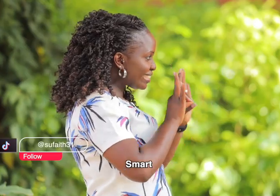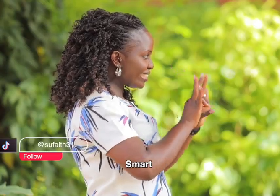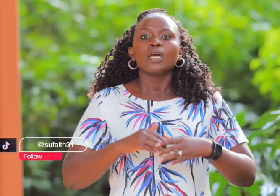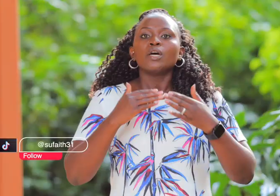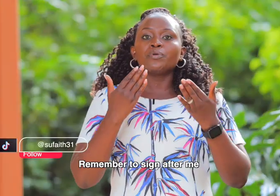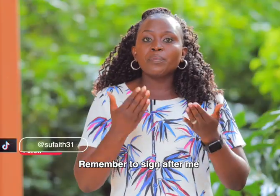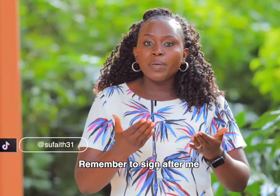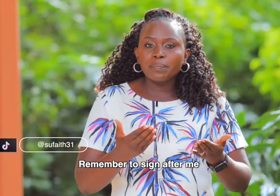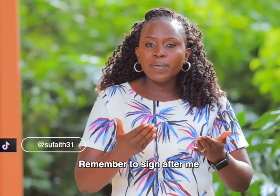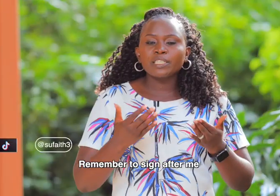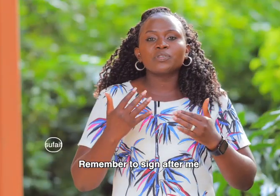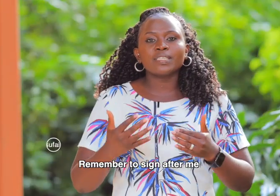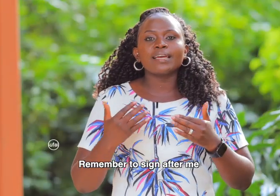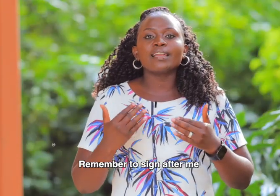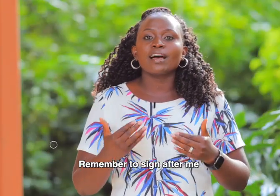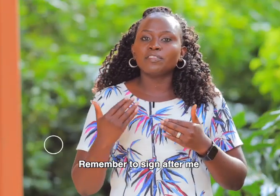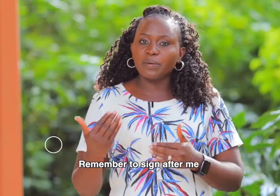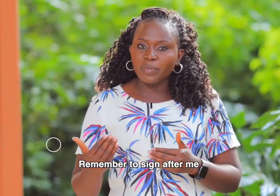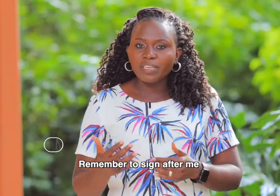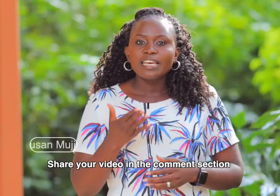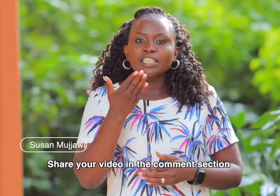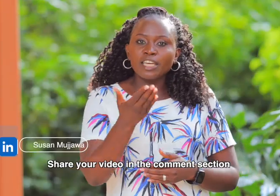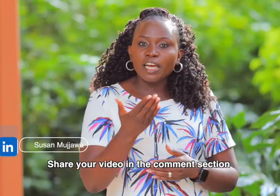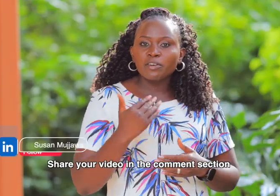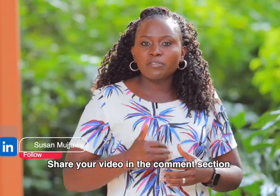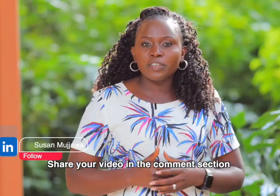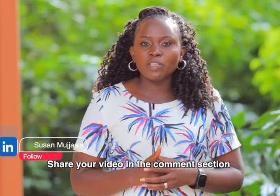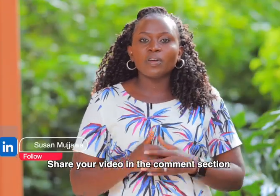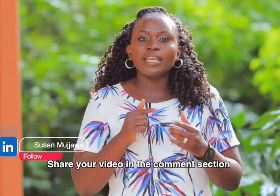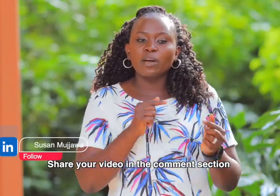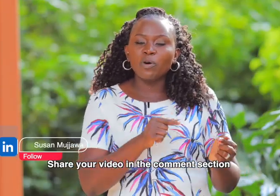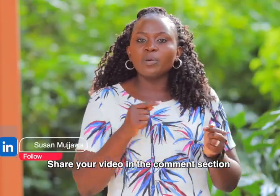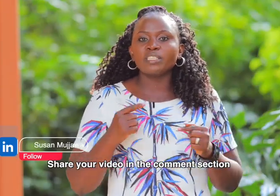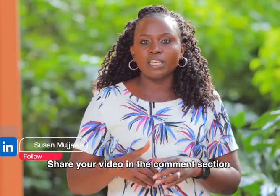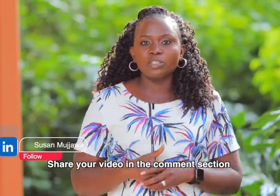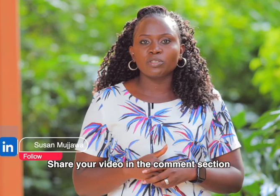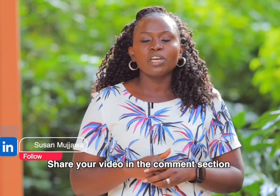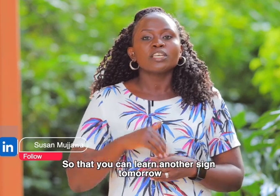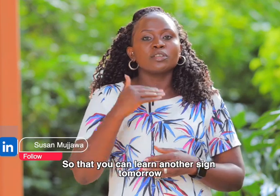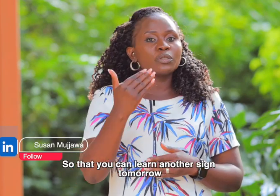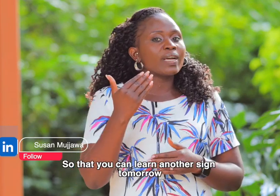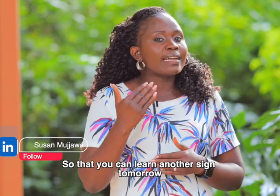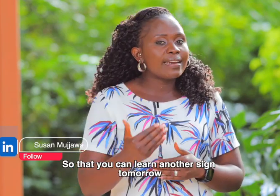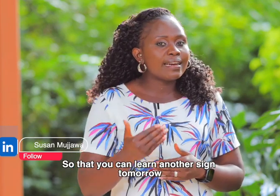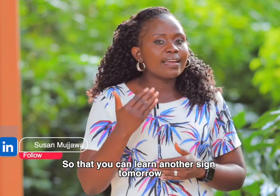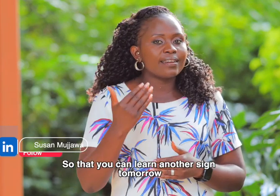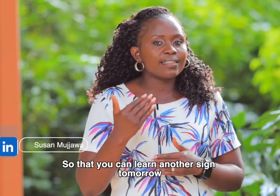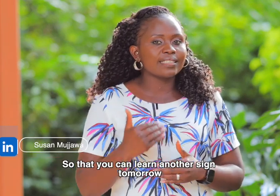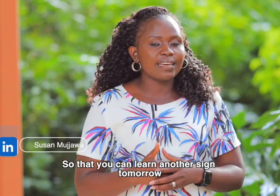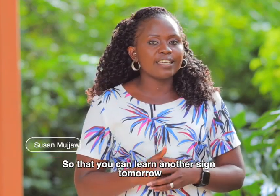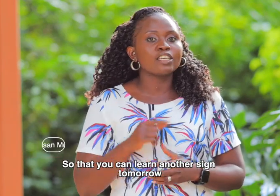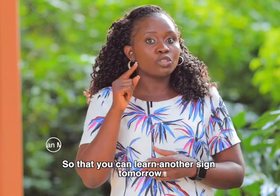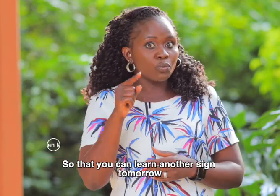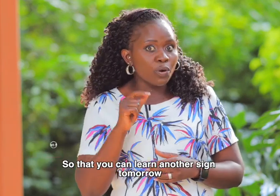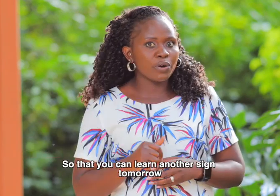remember to sign after me share your video in the comment section so that we can learn another sign tomorrow